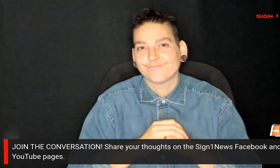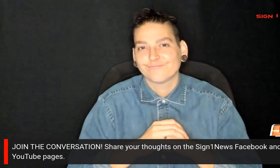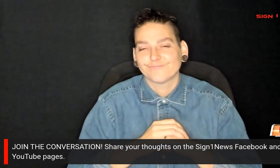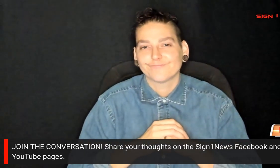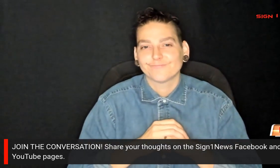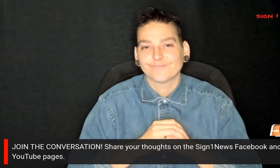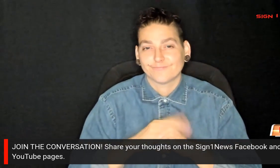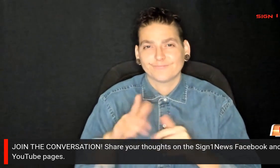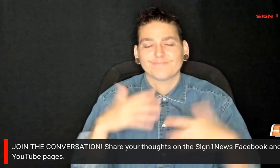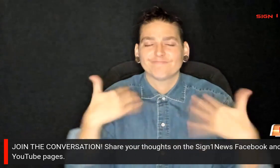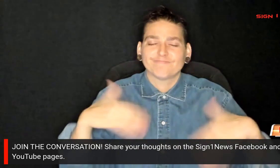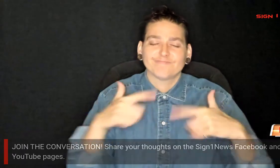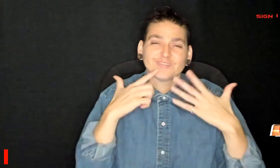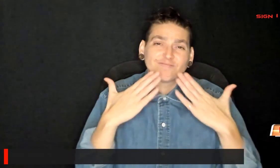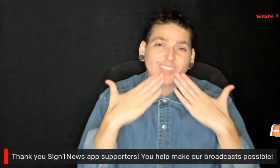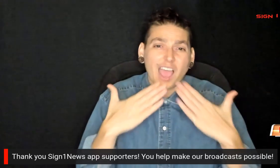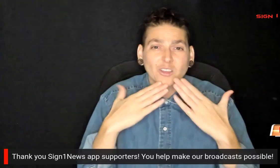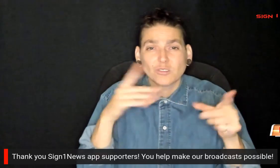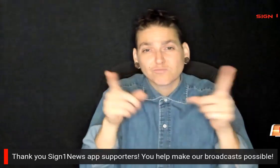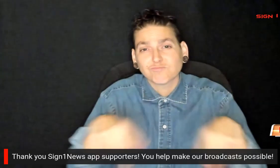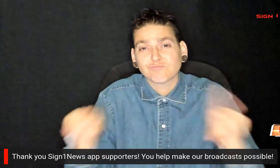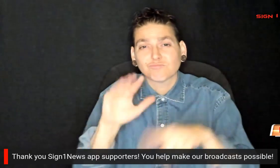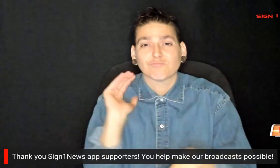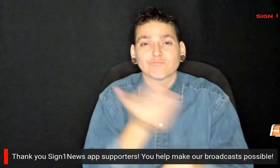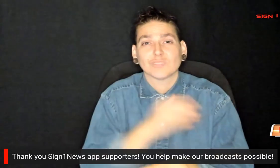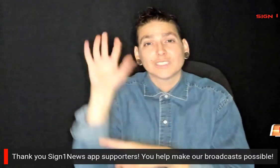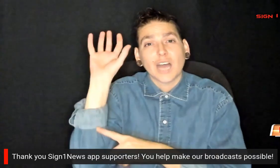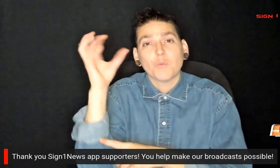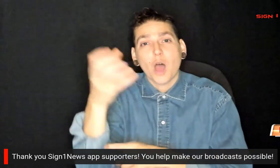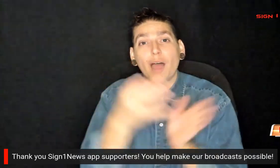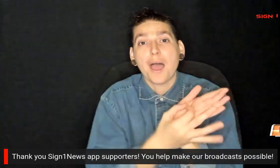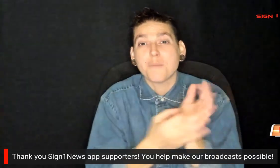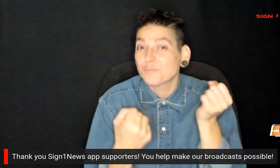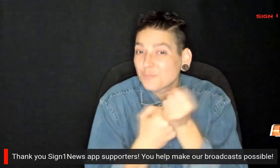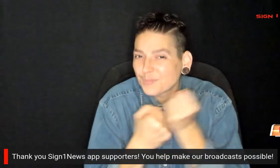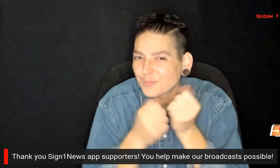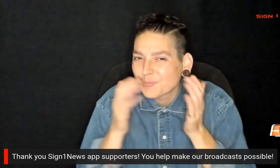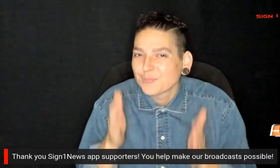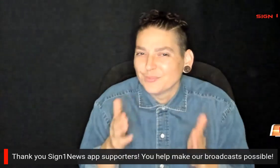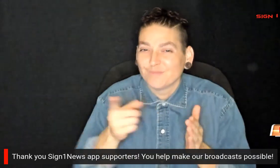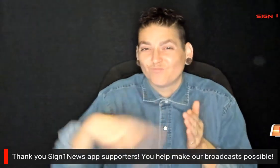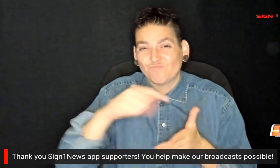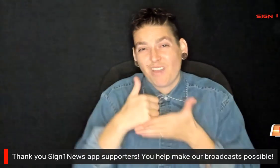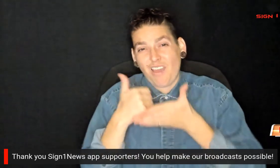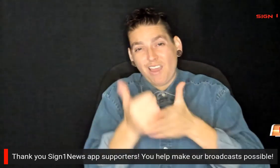A big thank you to our Sign One News app supporters. You helped make this broadcast happen.